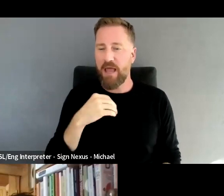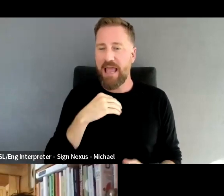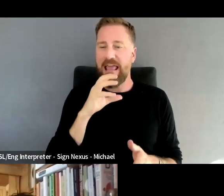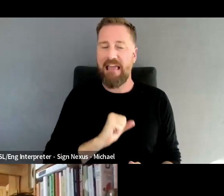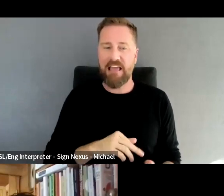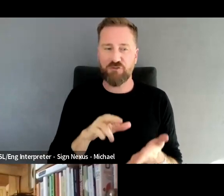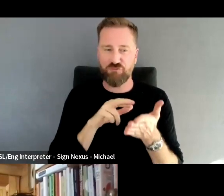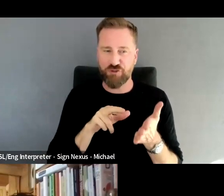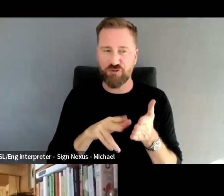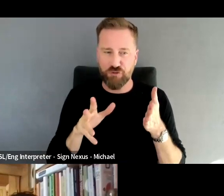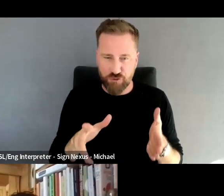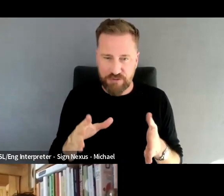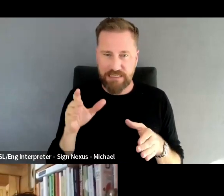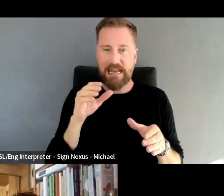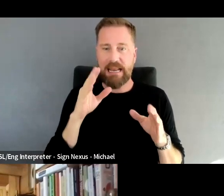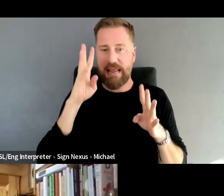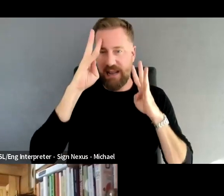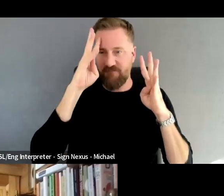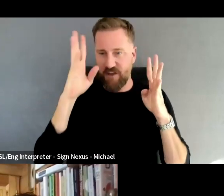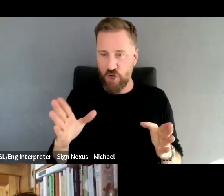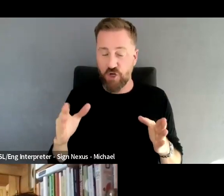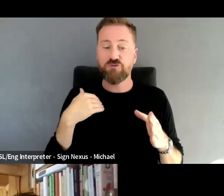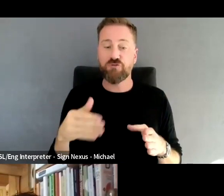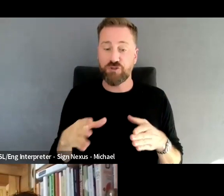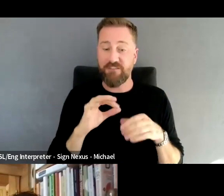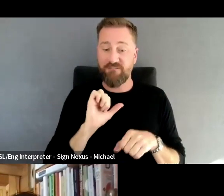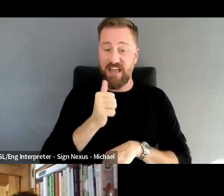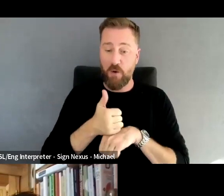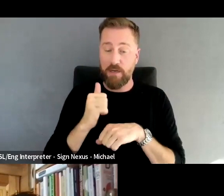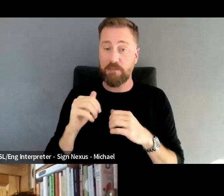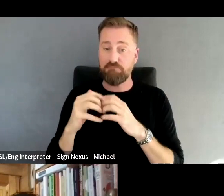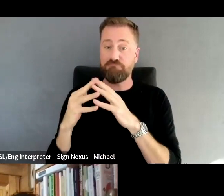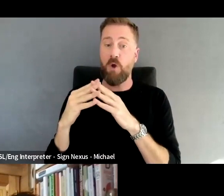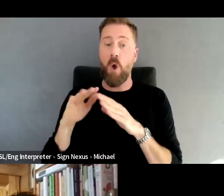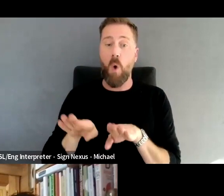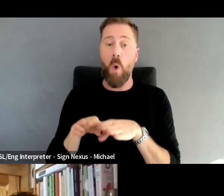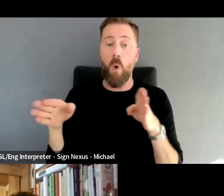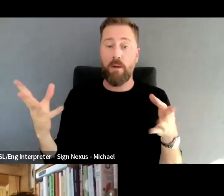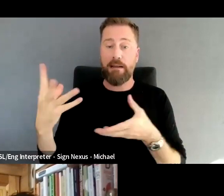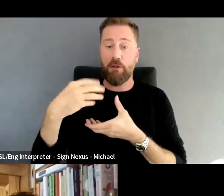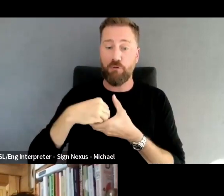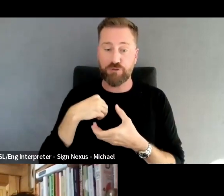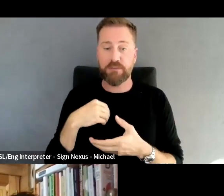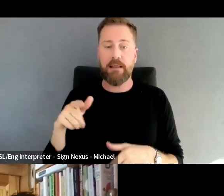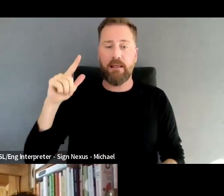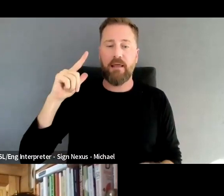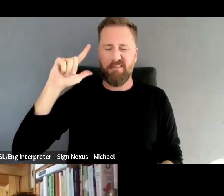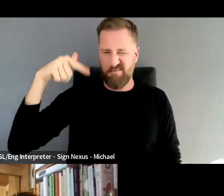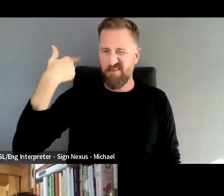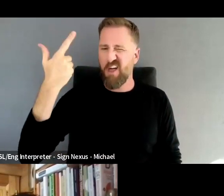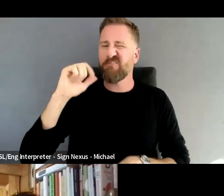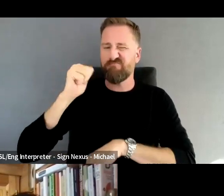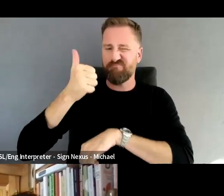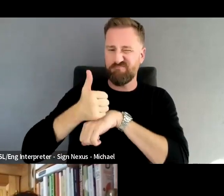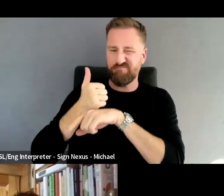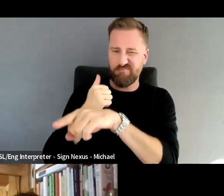founded and continues to lead Open Inclusion, a London-based global insight design and innovation agency.